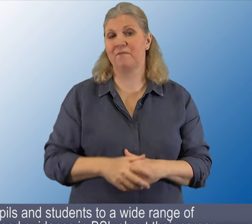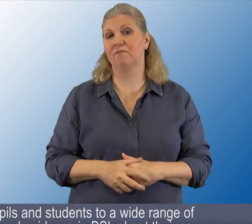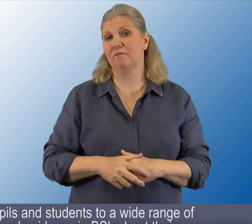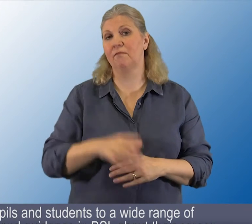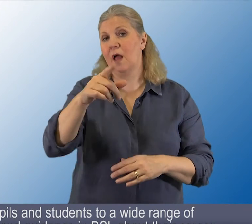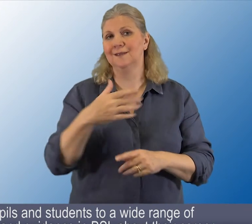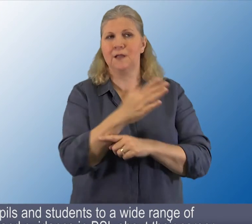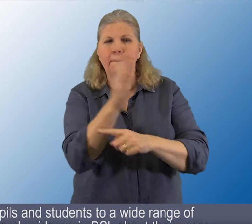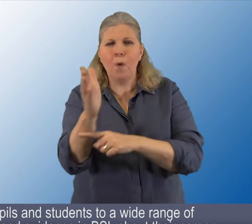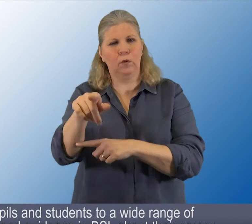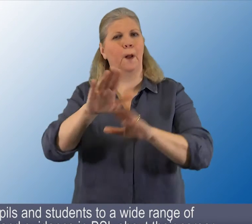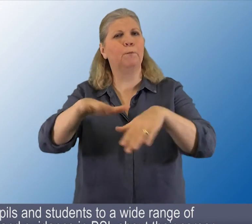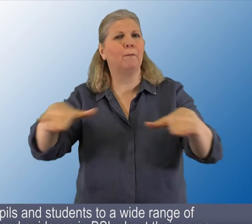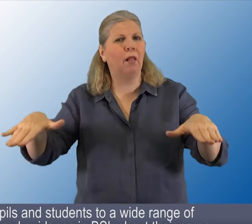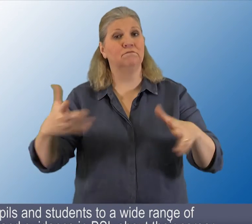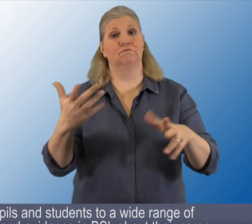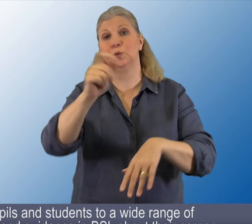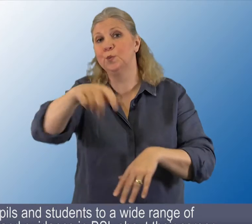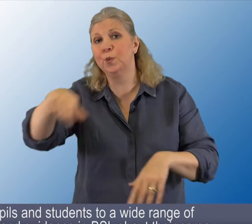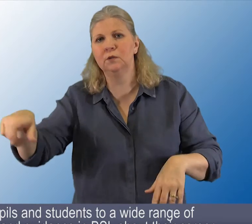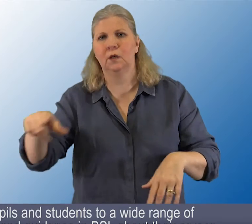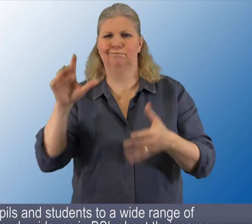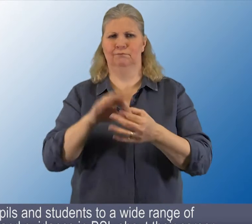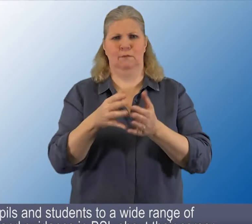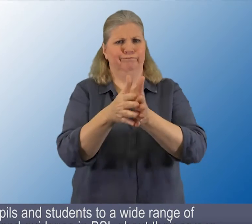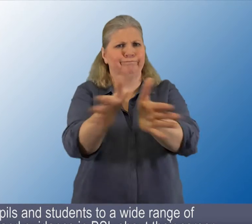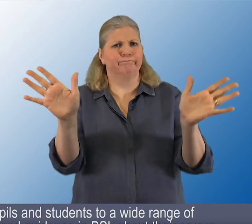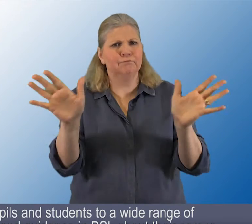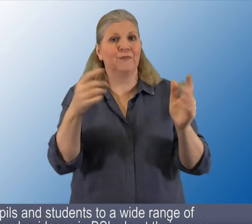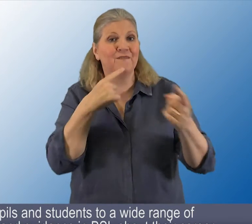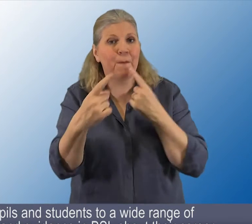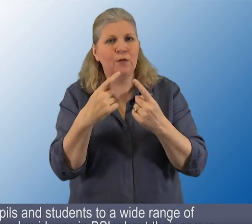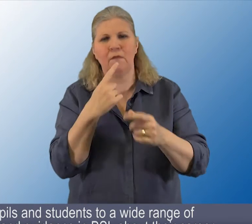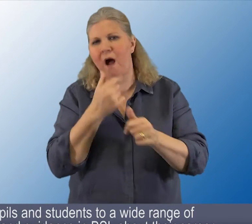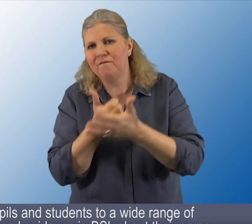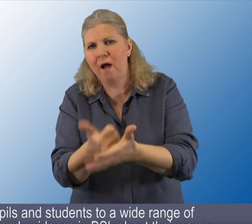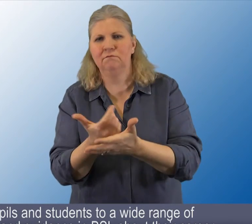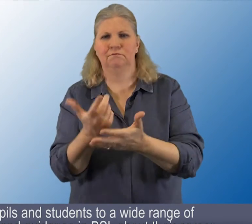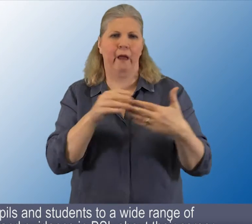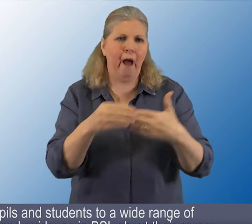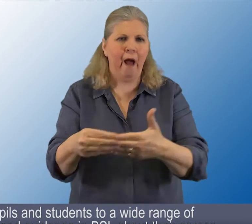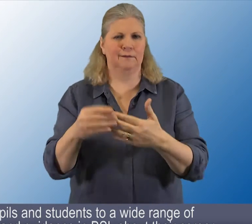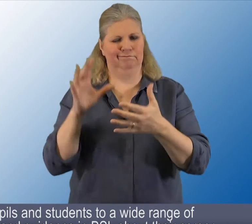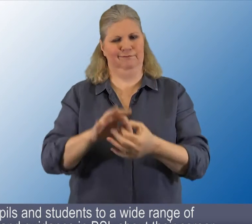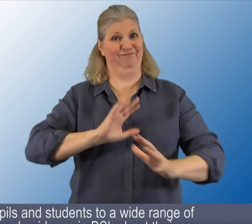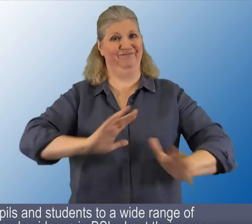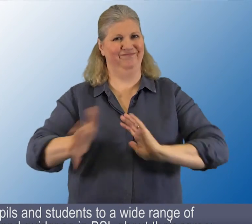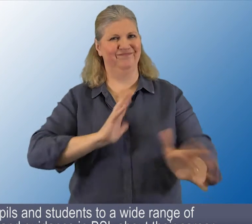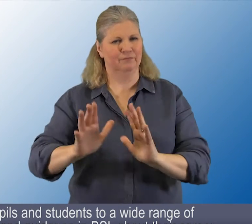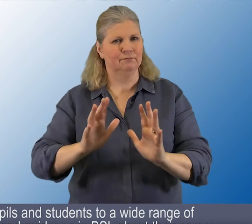17. Signpost pupils and students to a wide range of information, advice and guidance in BSL about their career